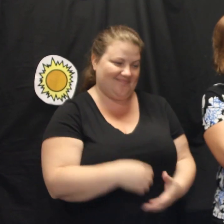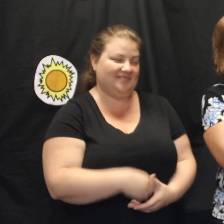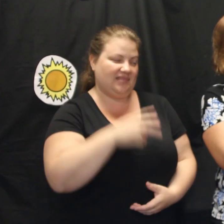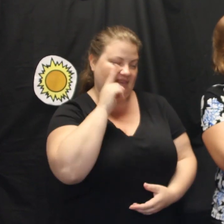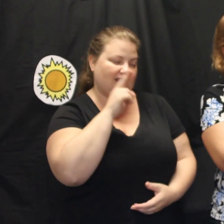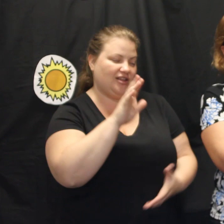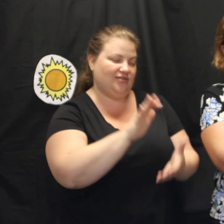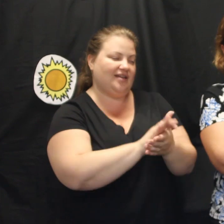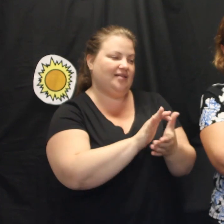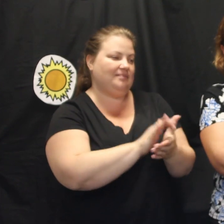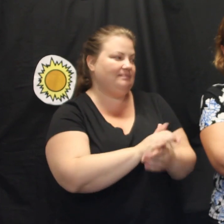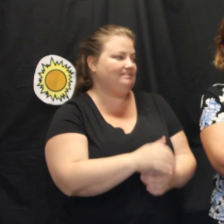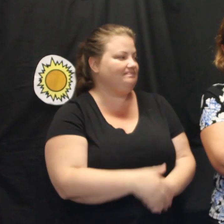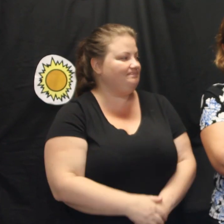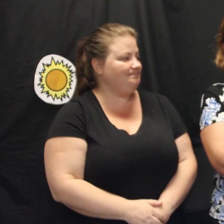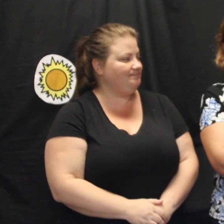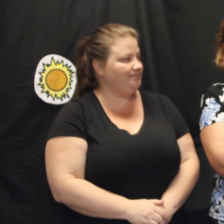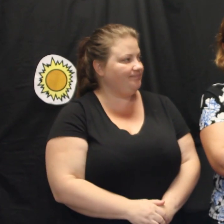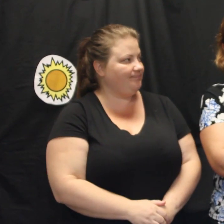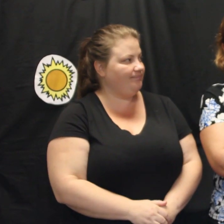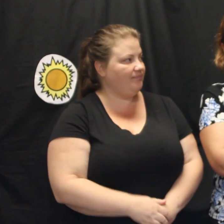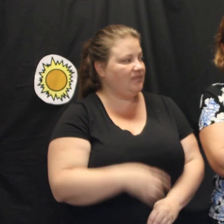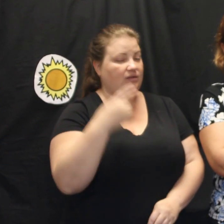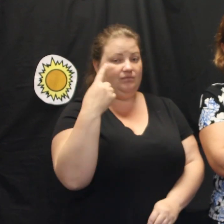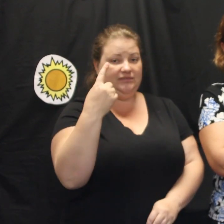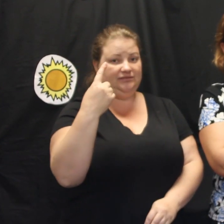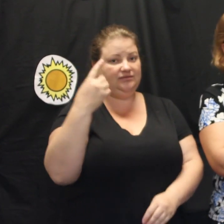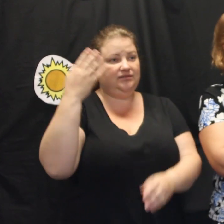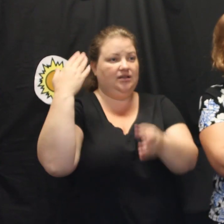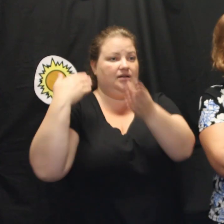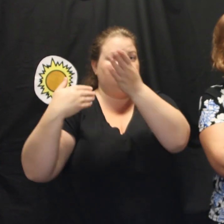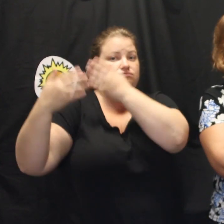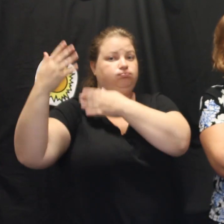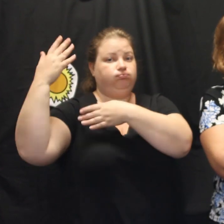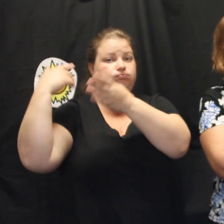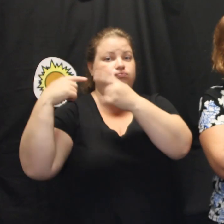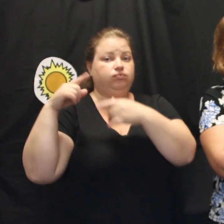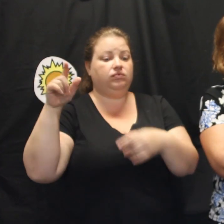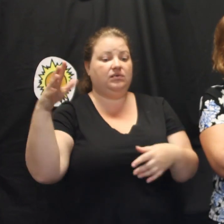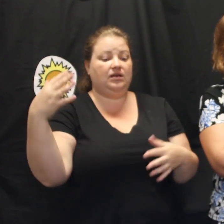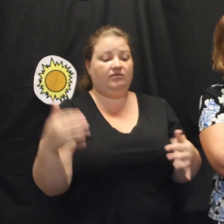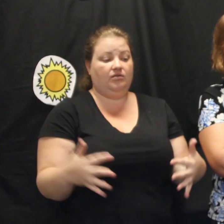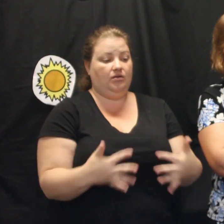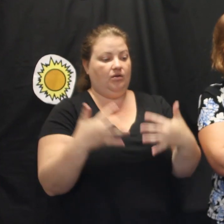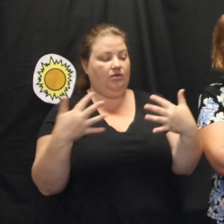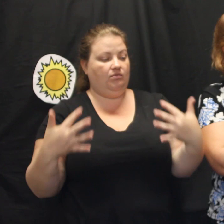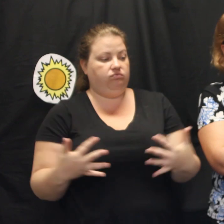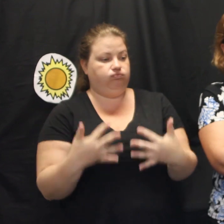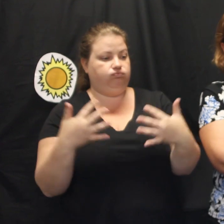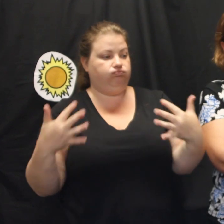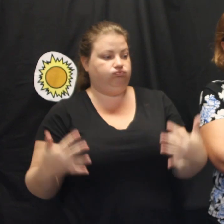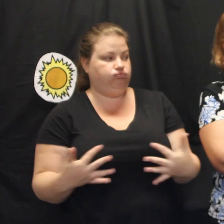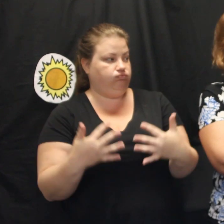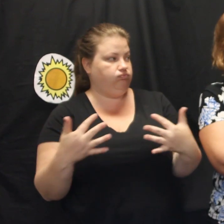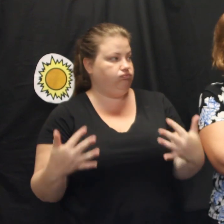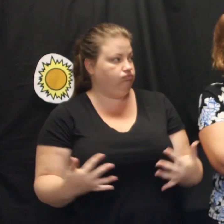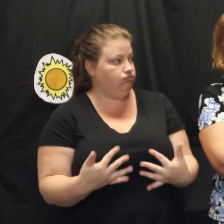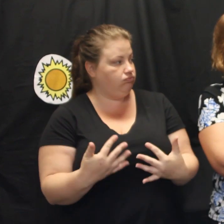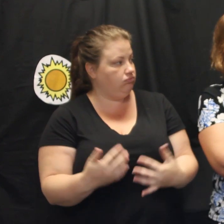Once, long ago, there was a war, my Dad said. Many soldiers fought and